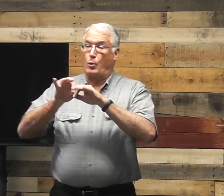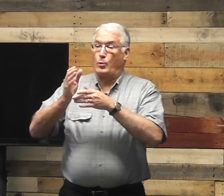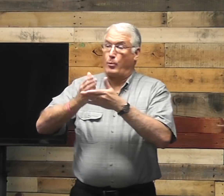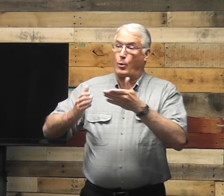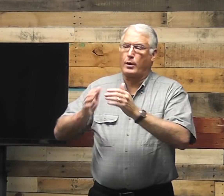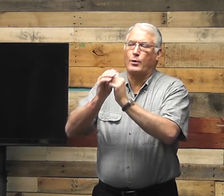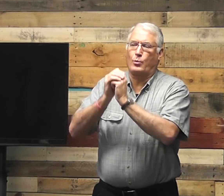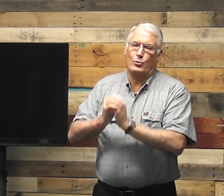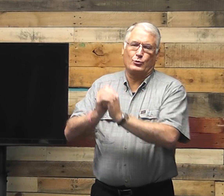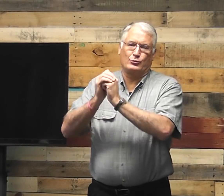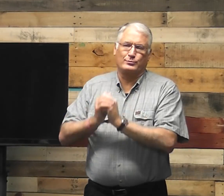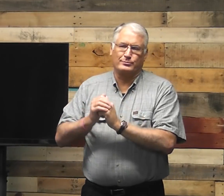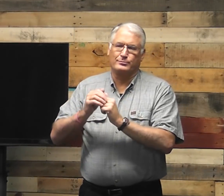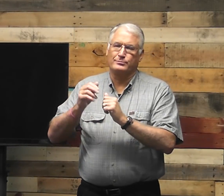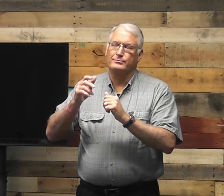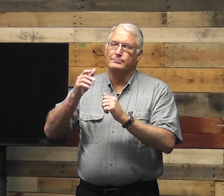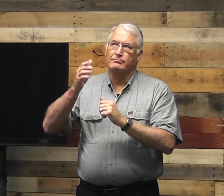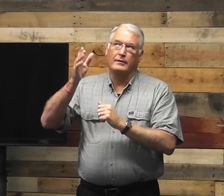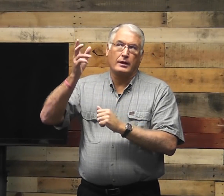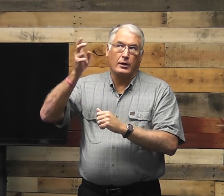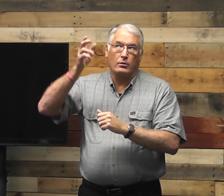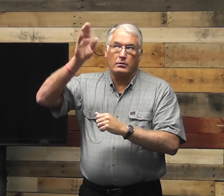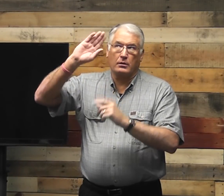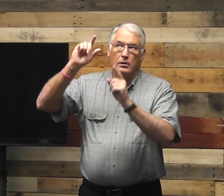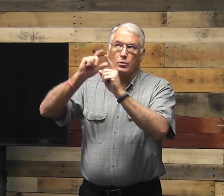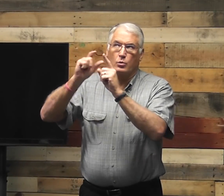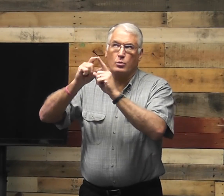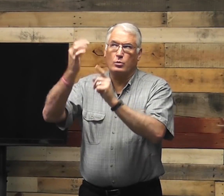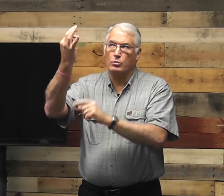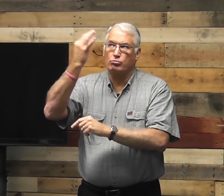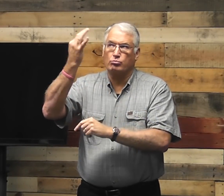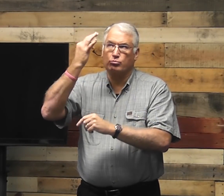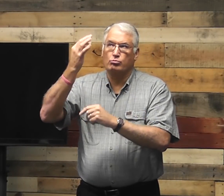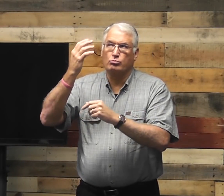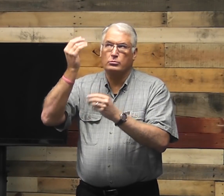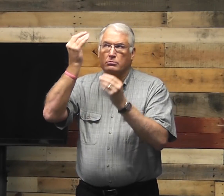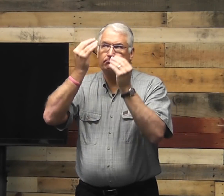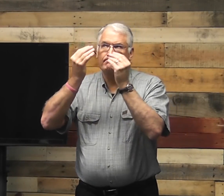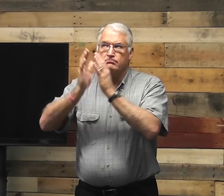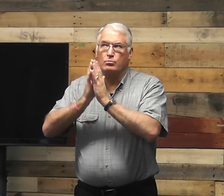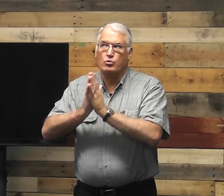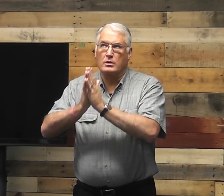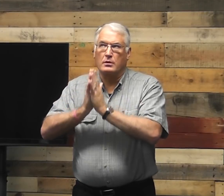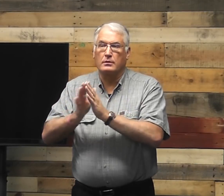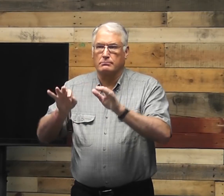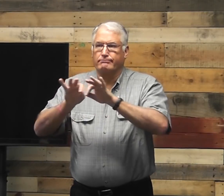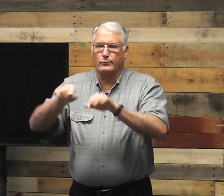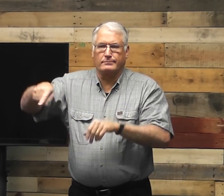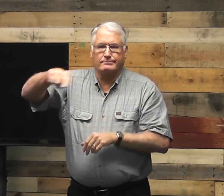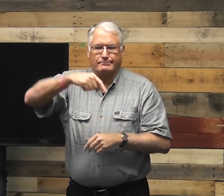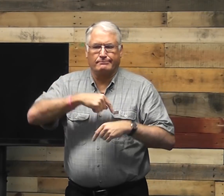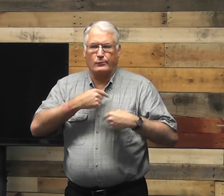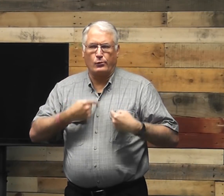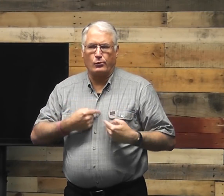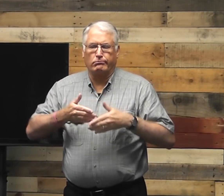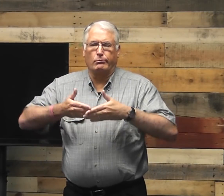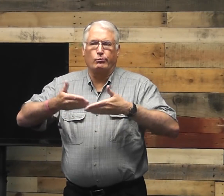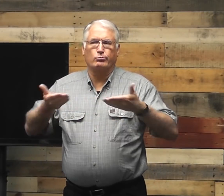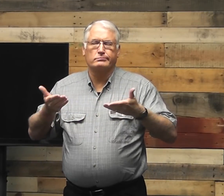So the important part was the gathering for worshiping and hearing God's word and meditating on it, that was important,